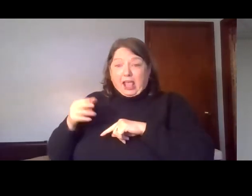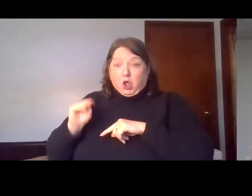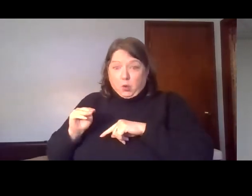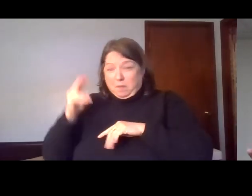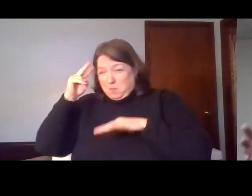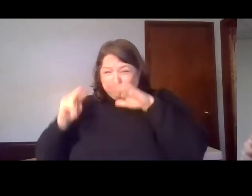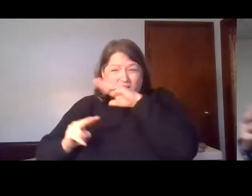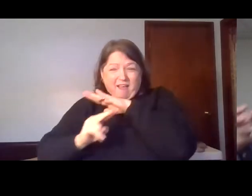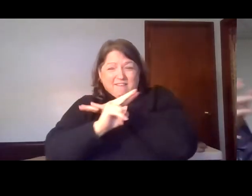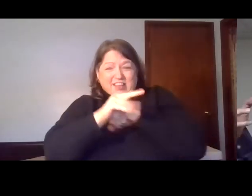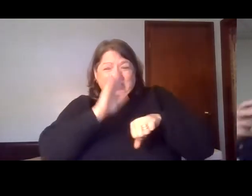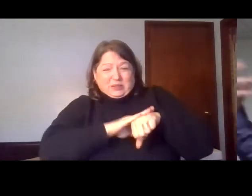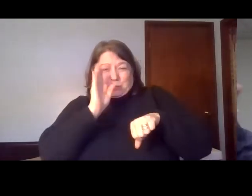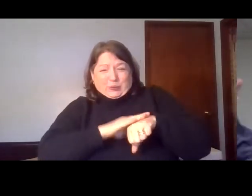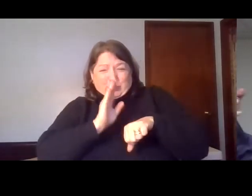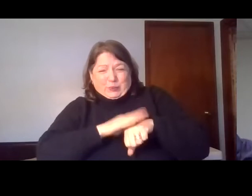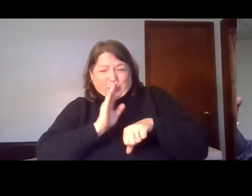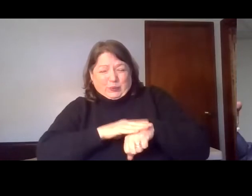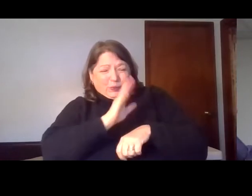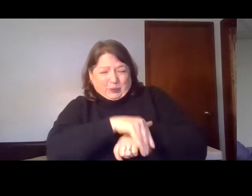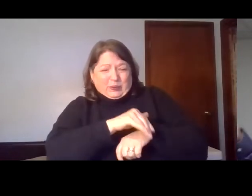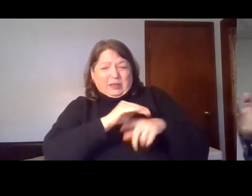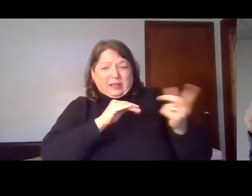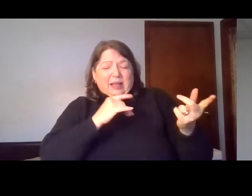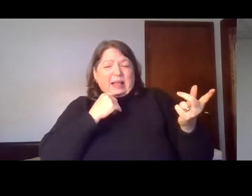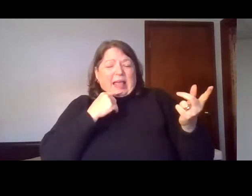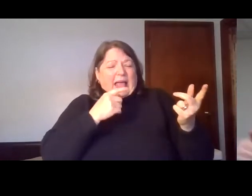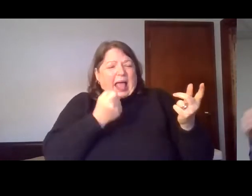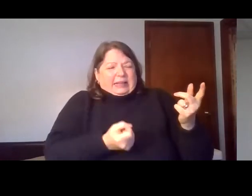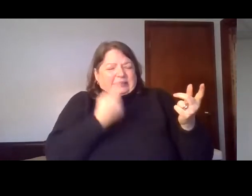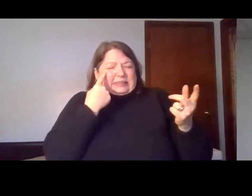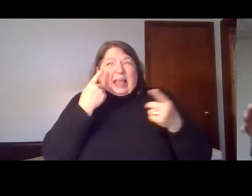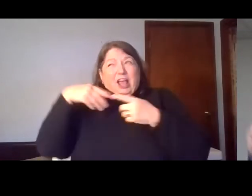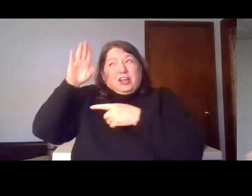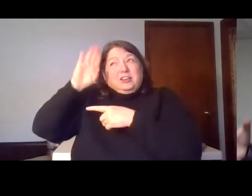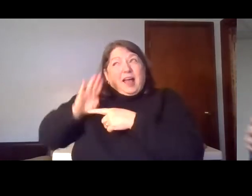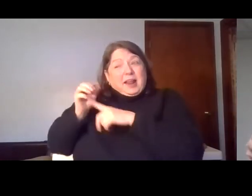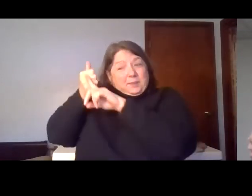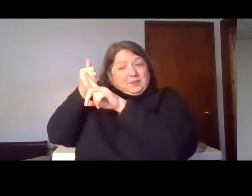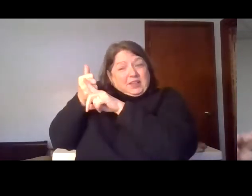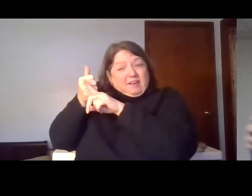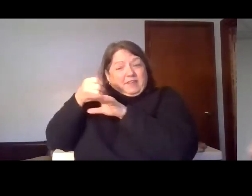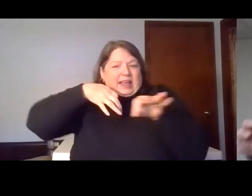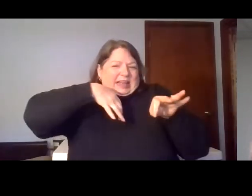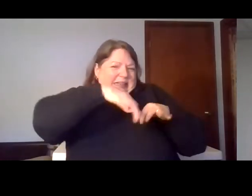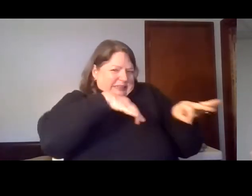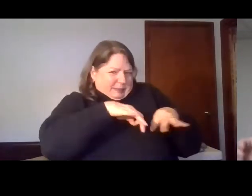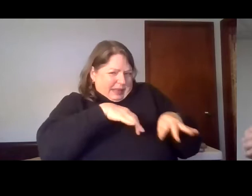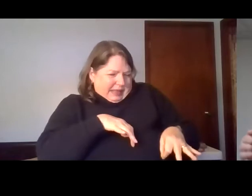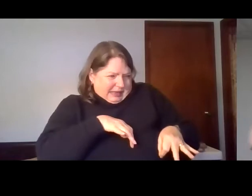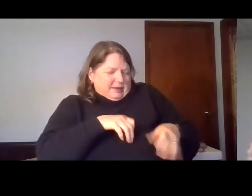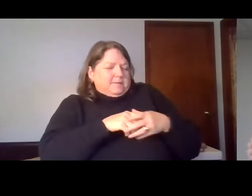see God in a much higher scale. And he reveals to them various ways in which God